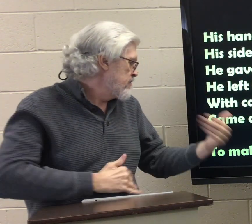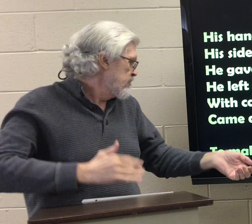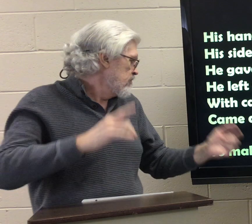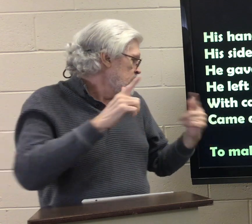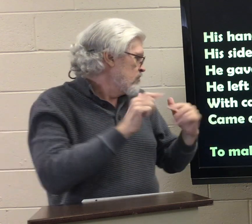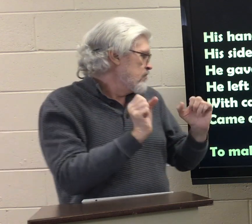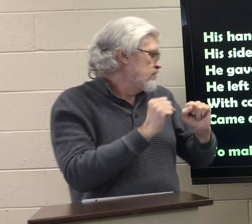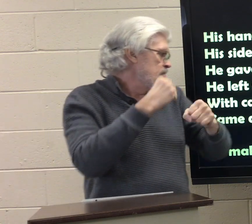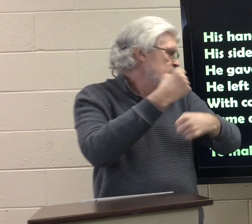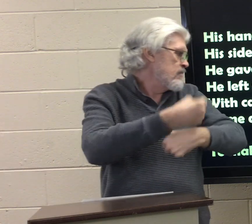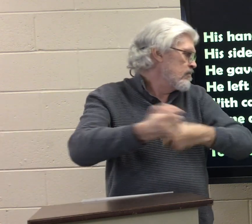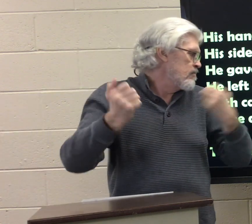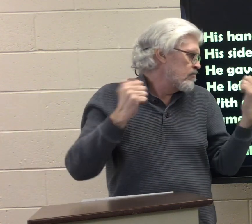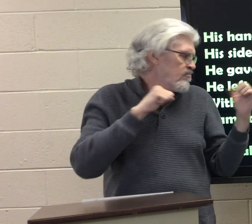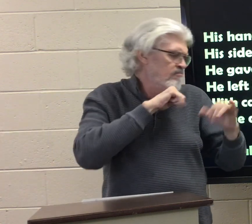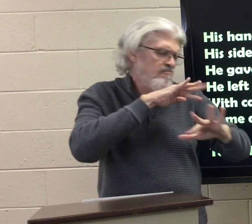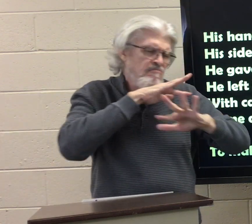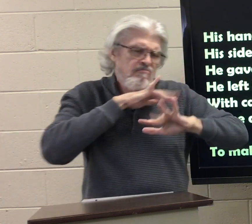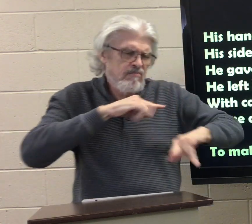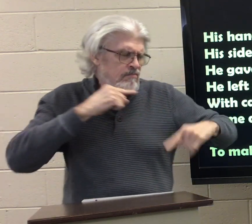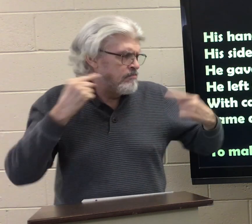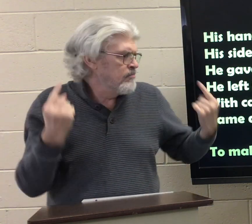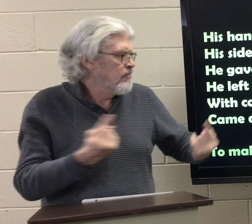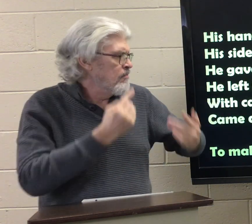vilest sinner clean.